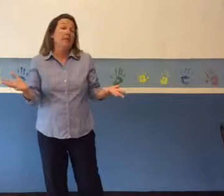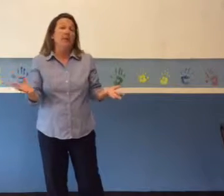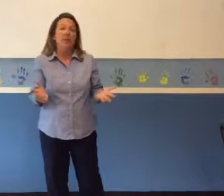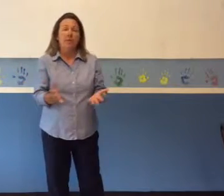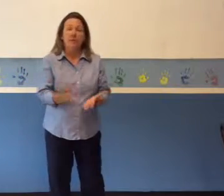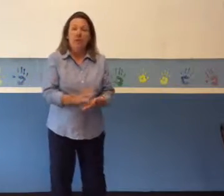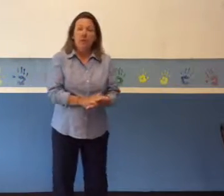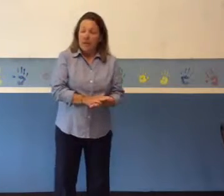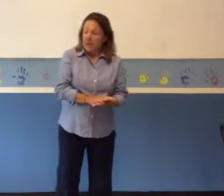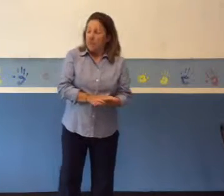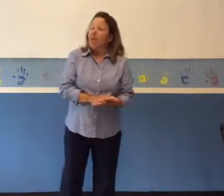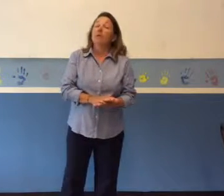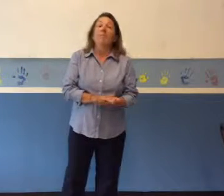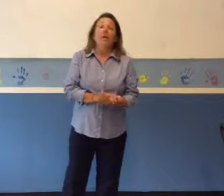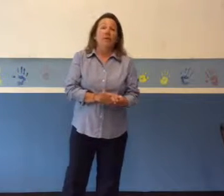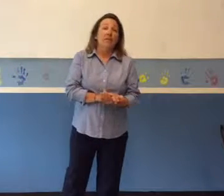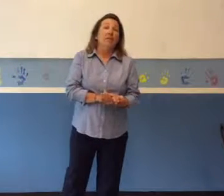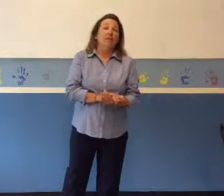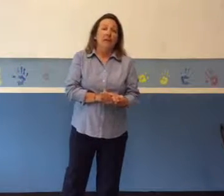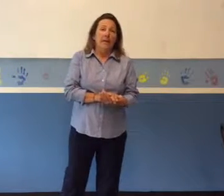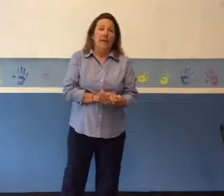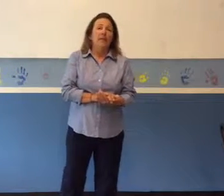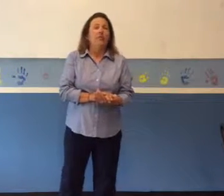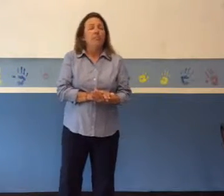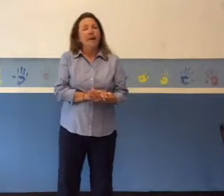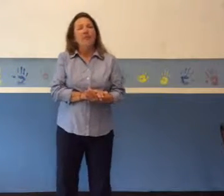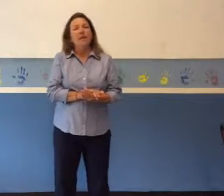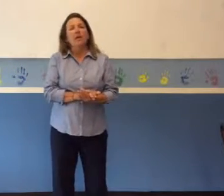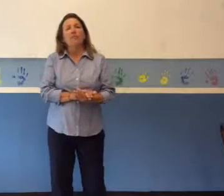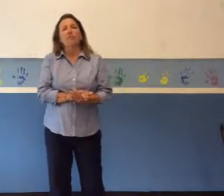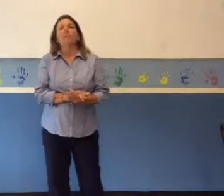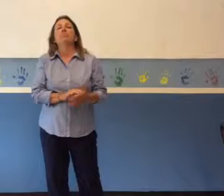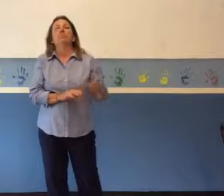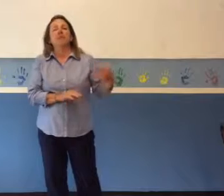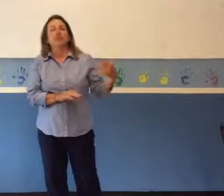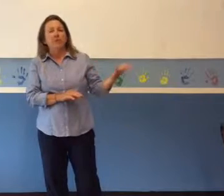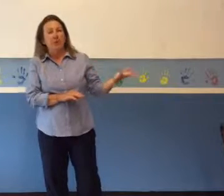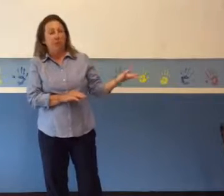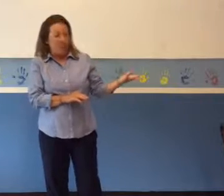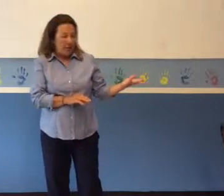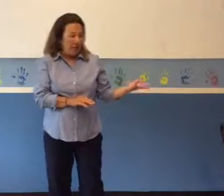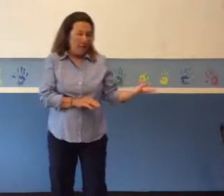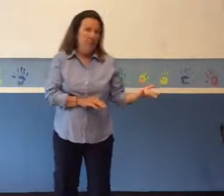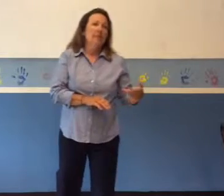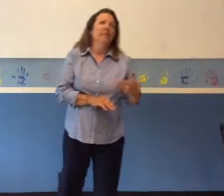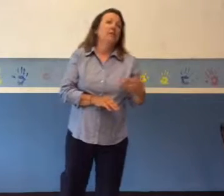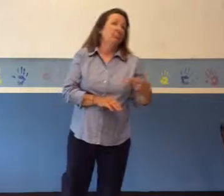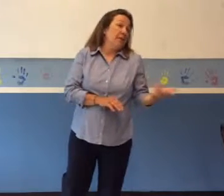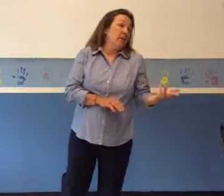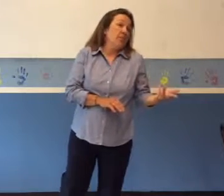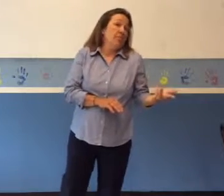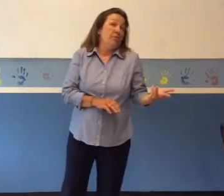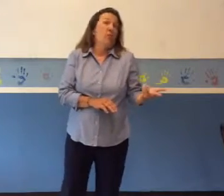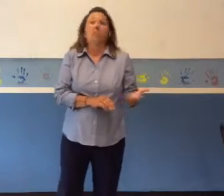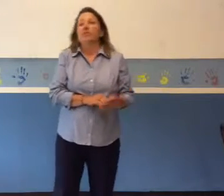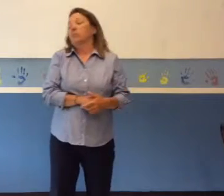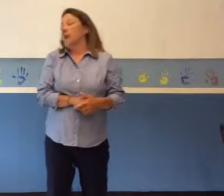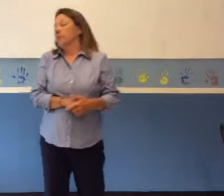agree with. Merit Pay, on the other hand, is a pay scale for people in the teaching profession that is based on performance rather